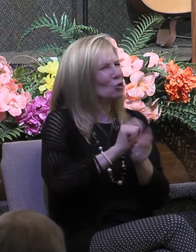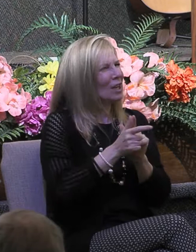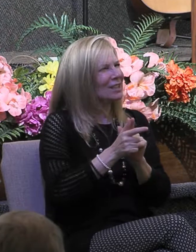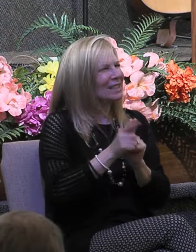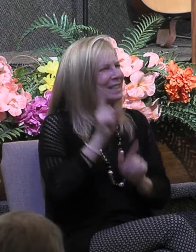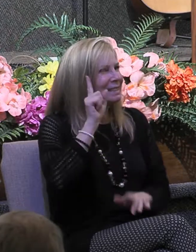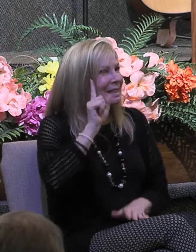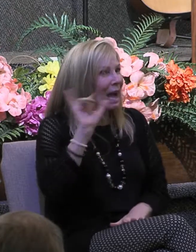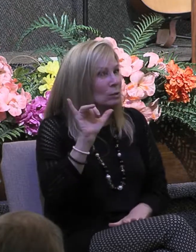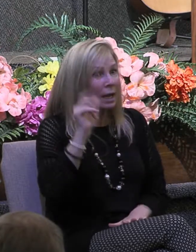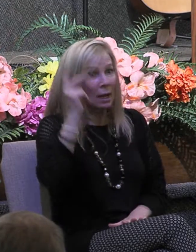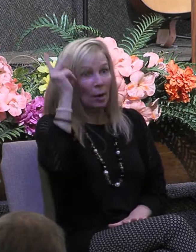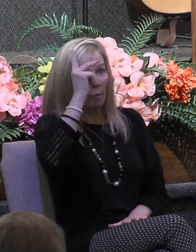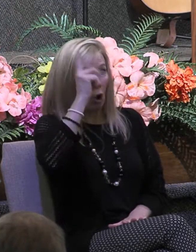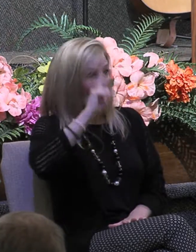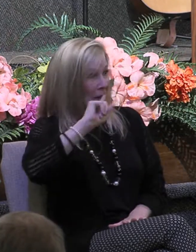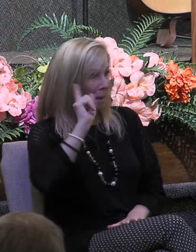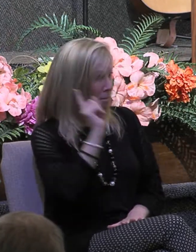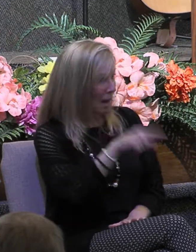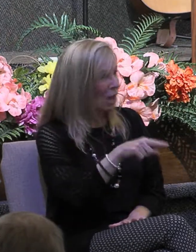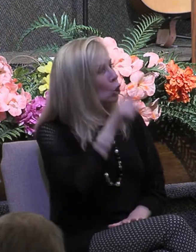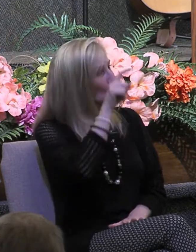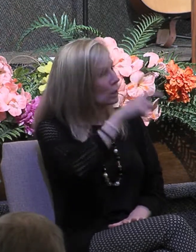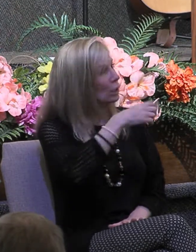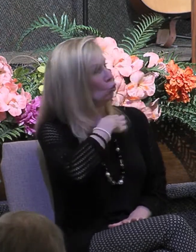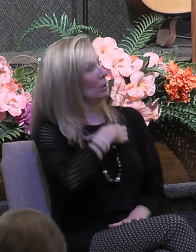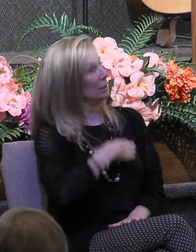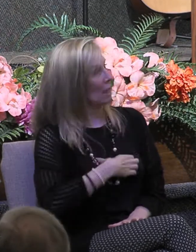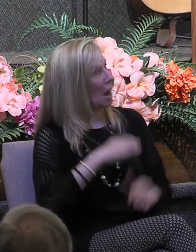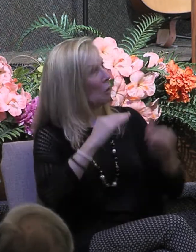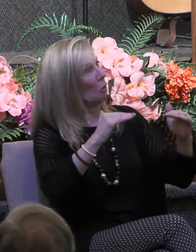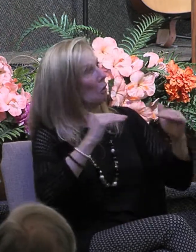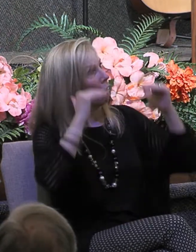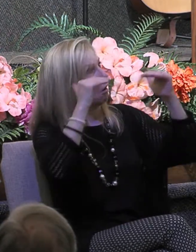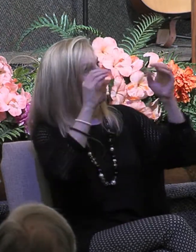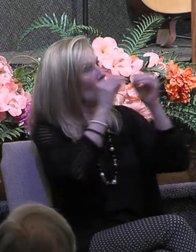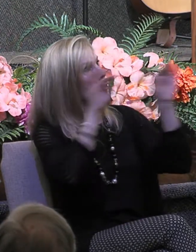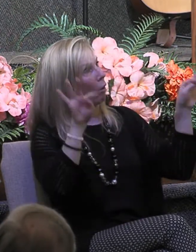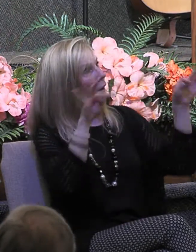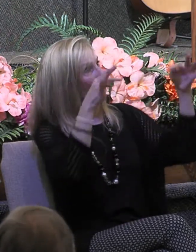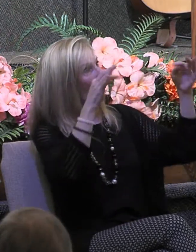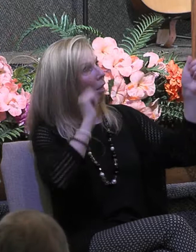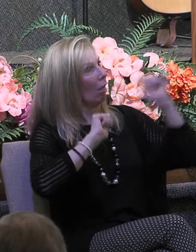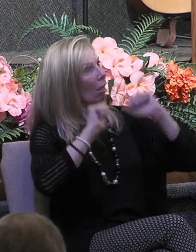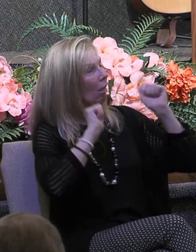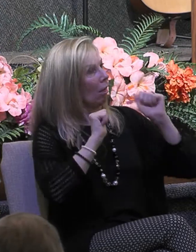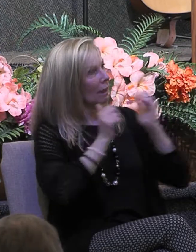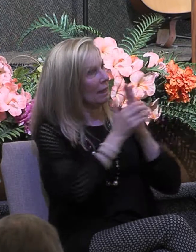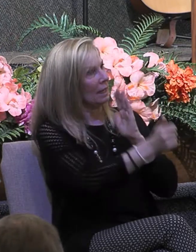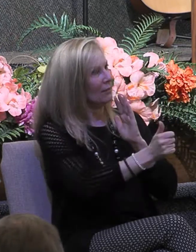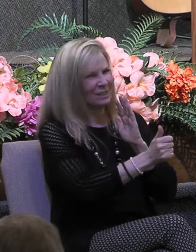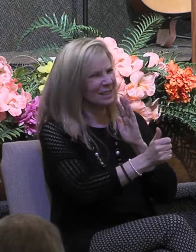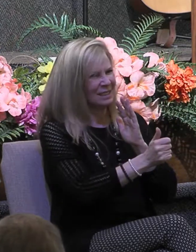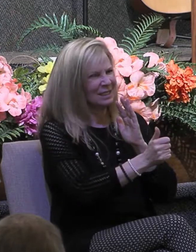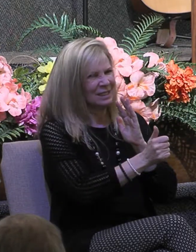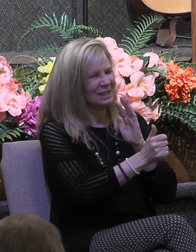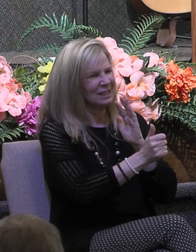commanding the Corinthians to desire the greater gifts. That's how it's translated. And by greater gifts, the more